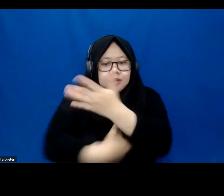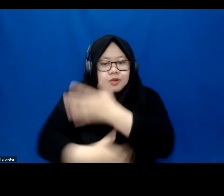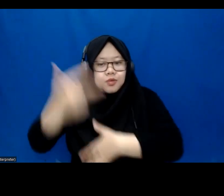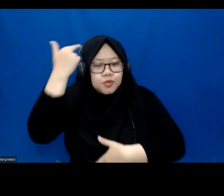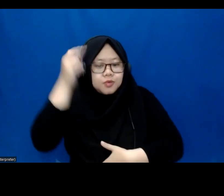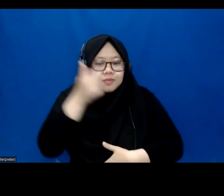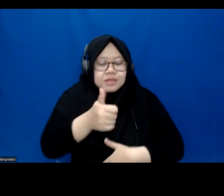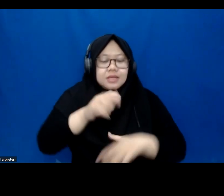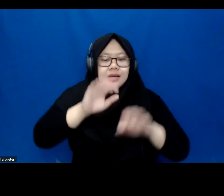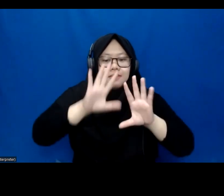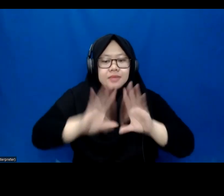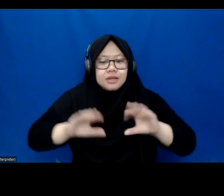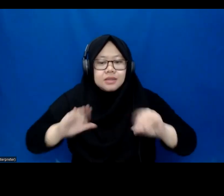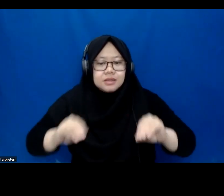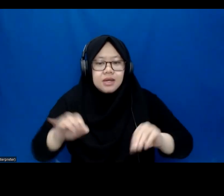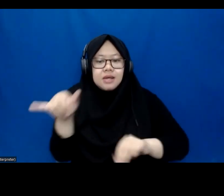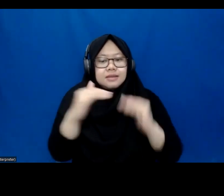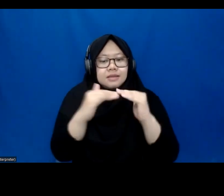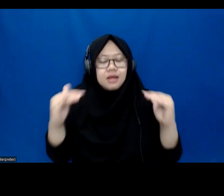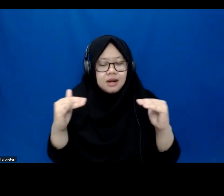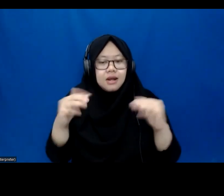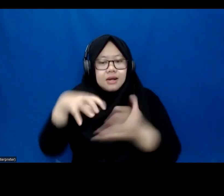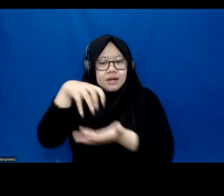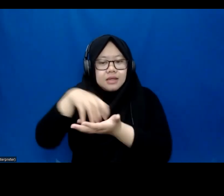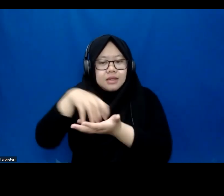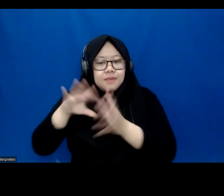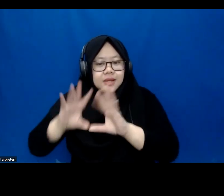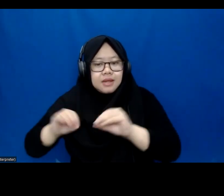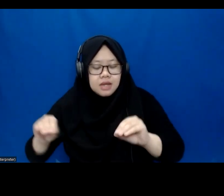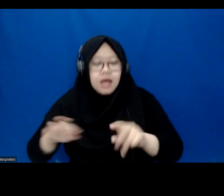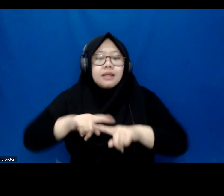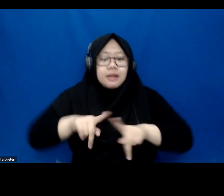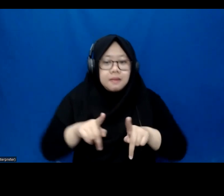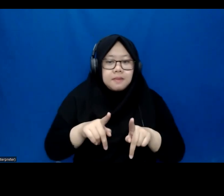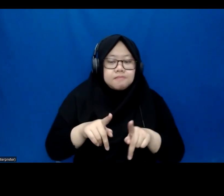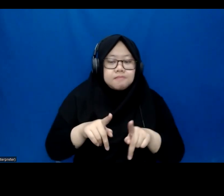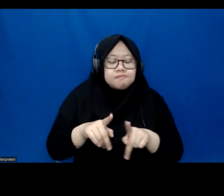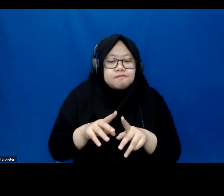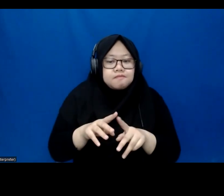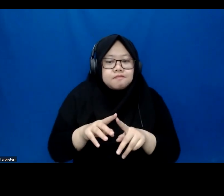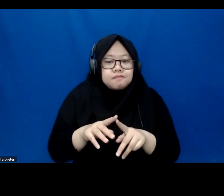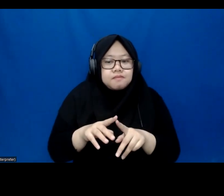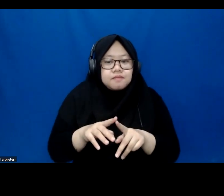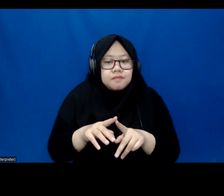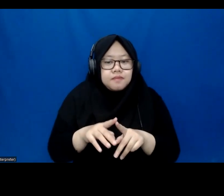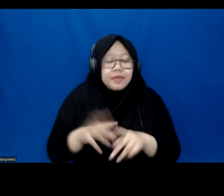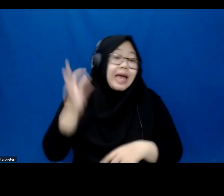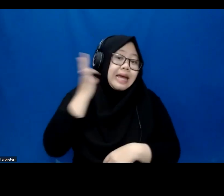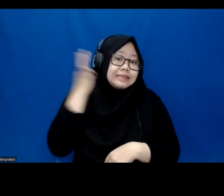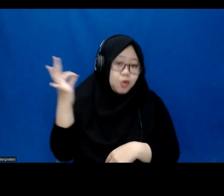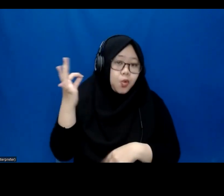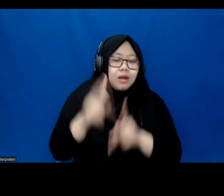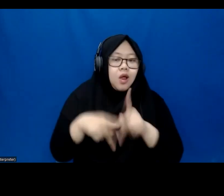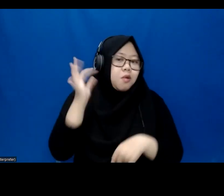that they should be doing at the work. when it comes to the risk, right? The